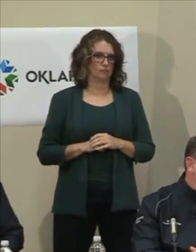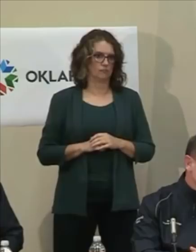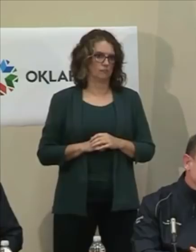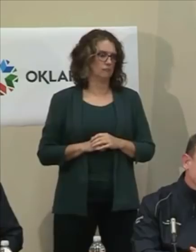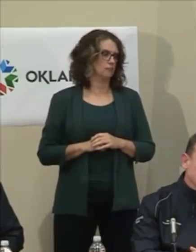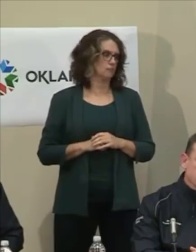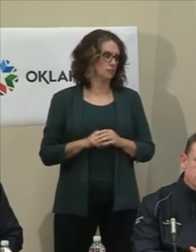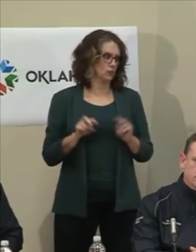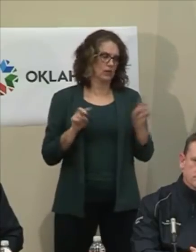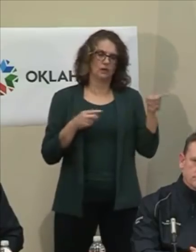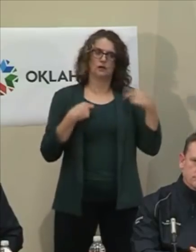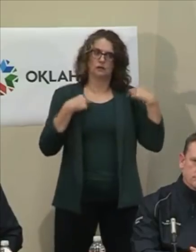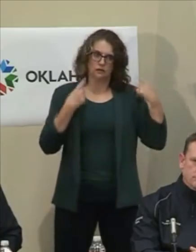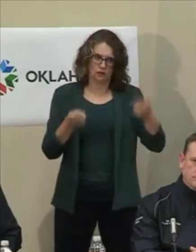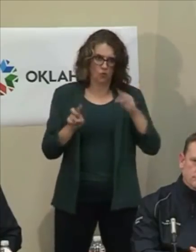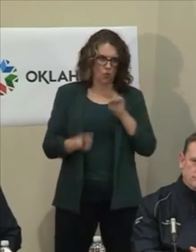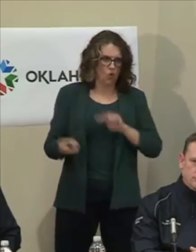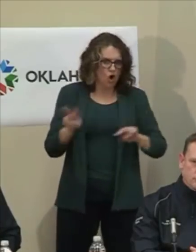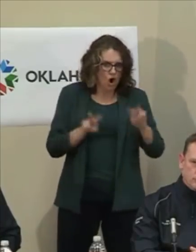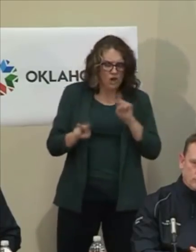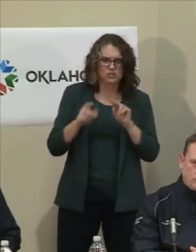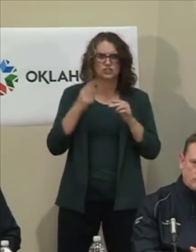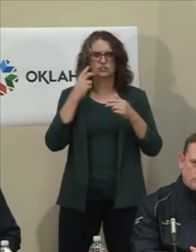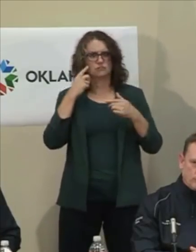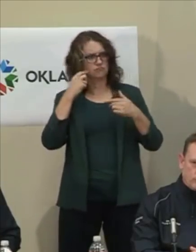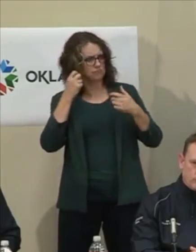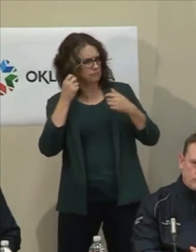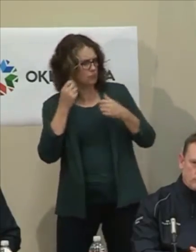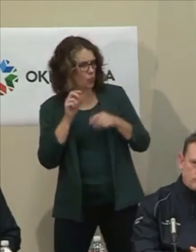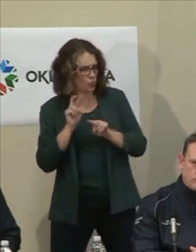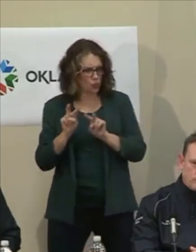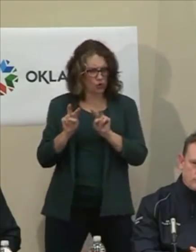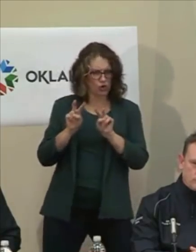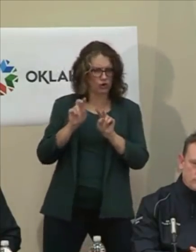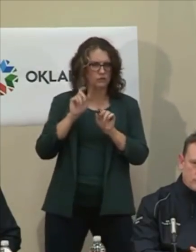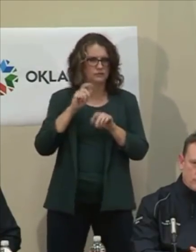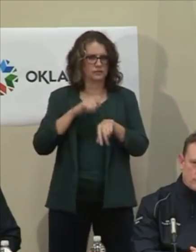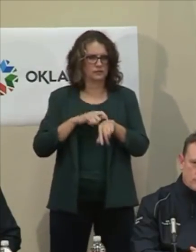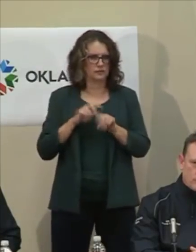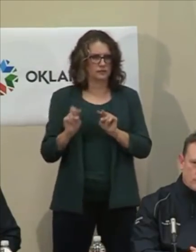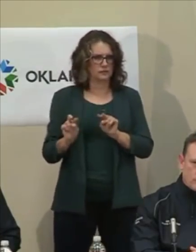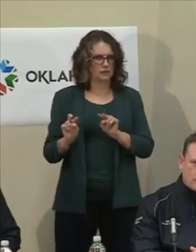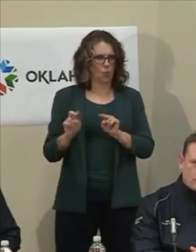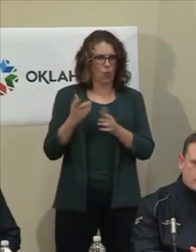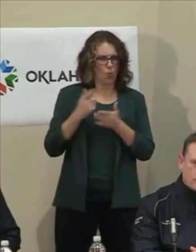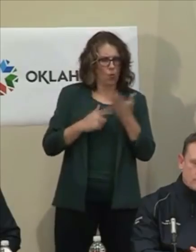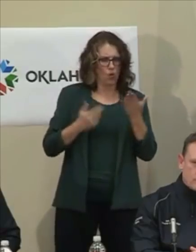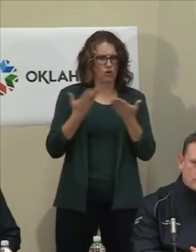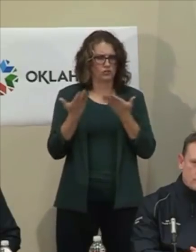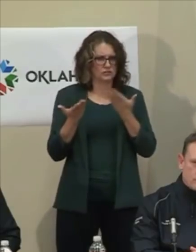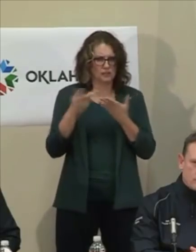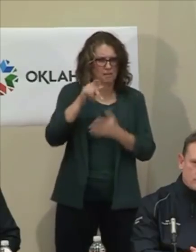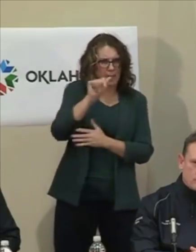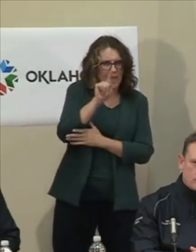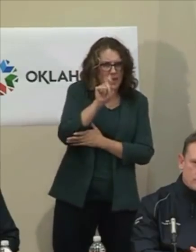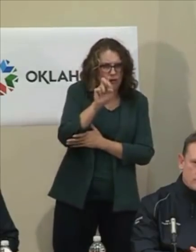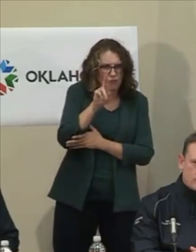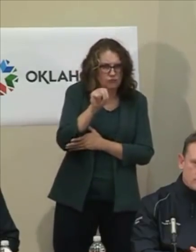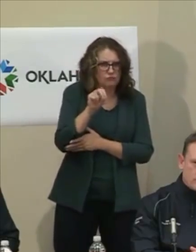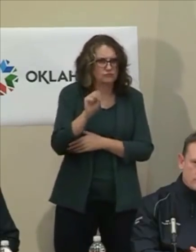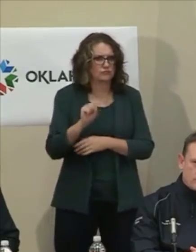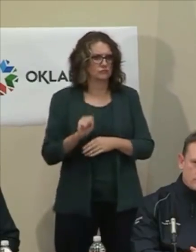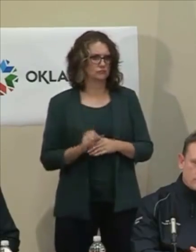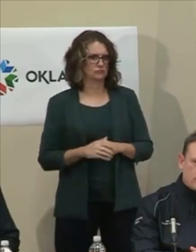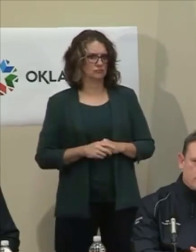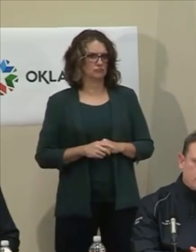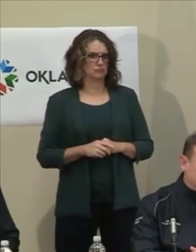saying, what are the triggers that will be put into place? And we have to watch those and those indications. And as we move out of